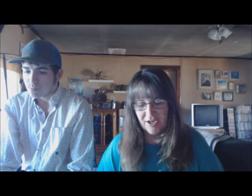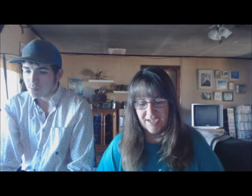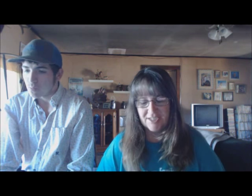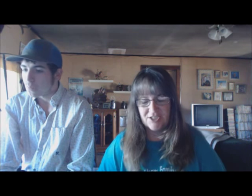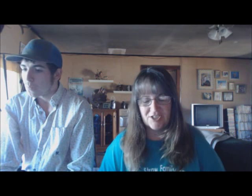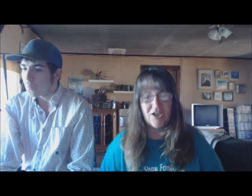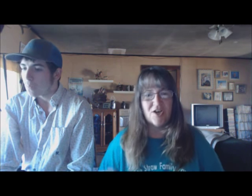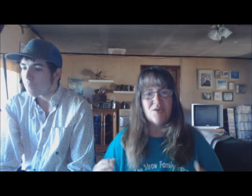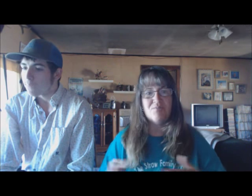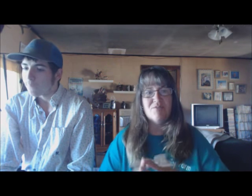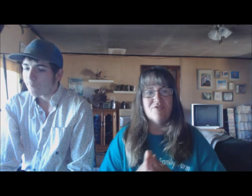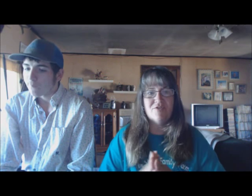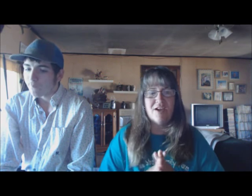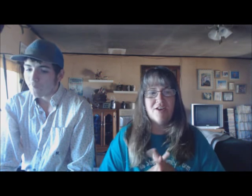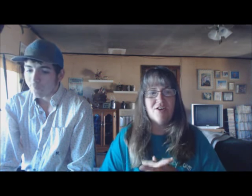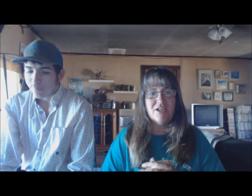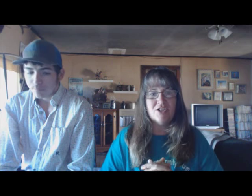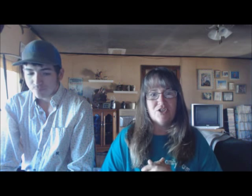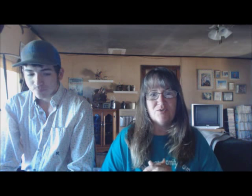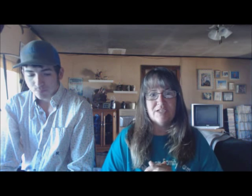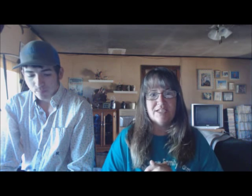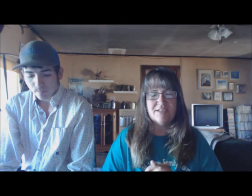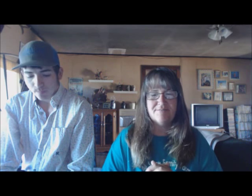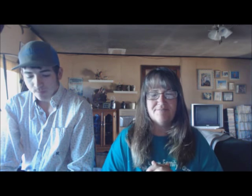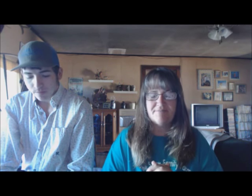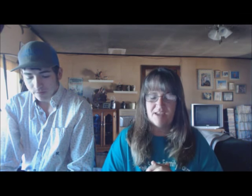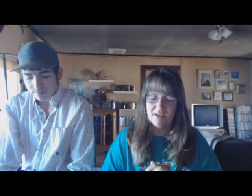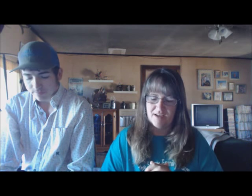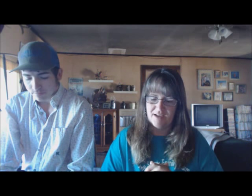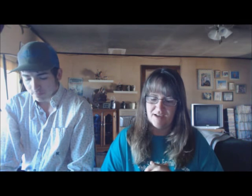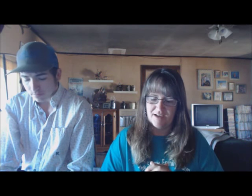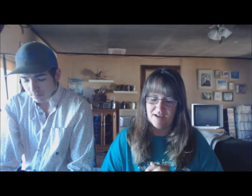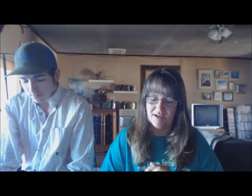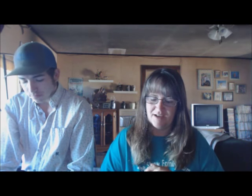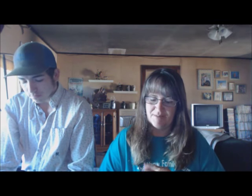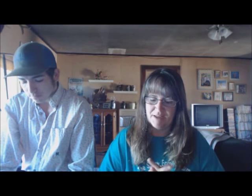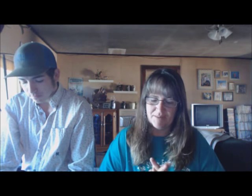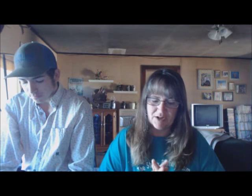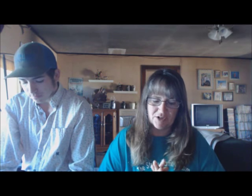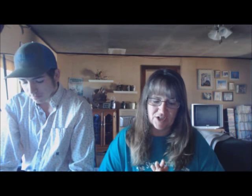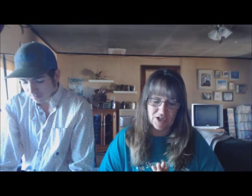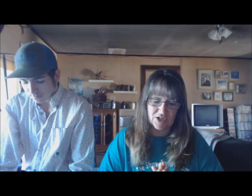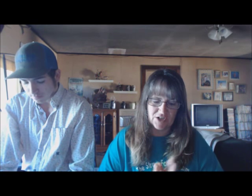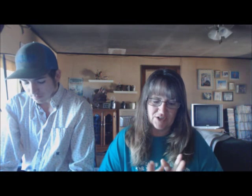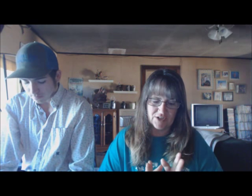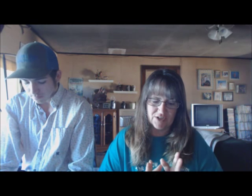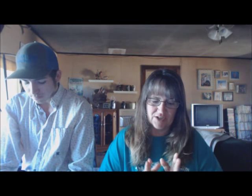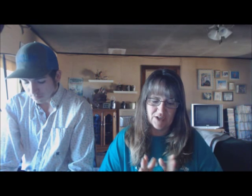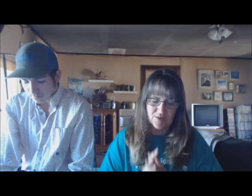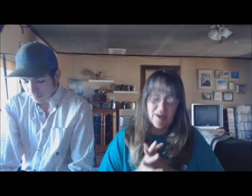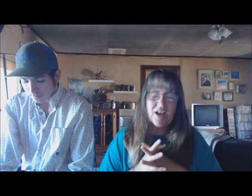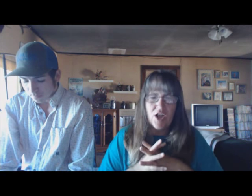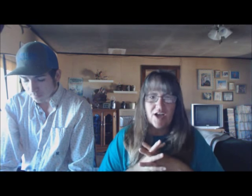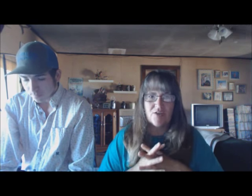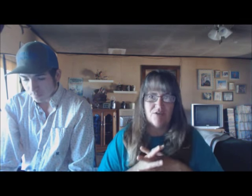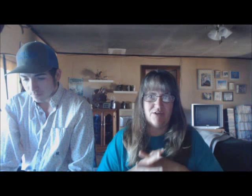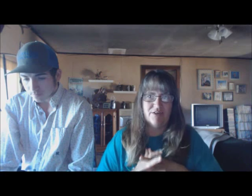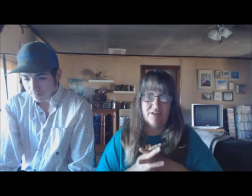Alright. So, moving right on into it. Um, in the barn stalls. We have a lot going on